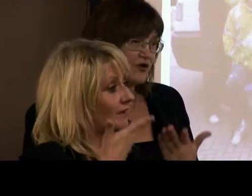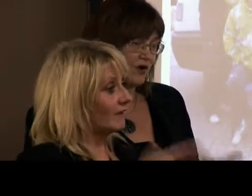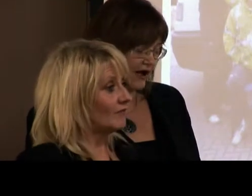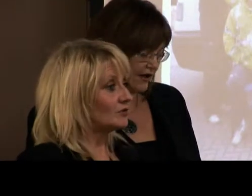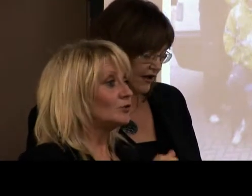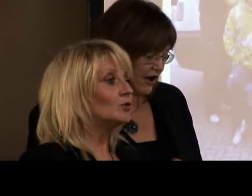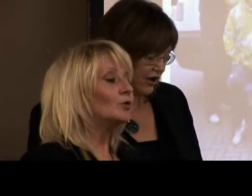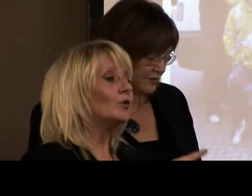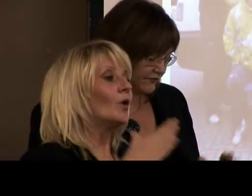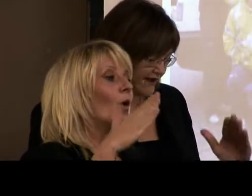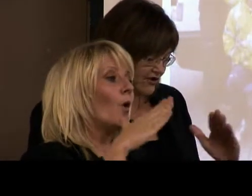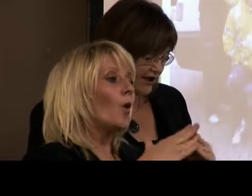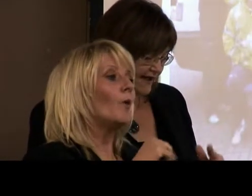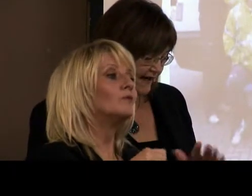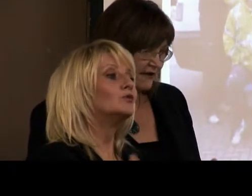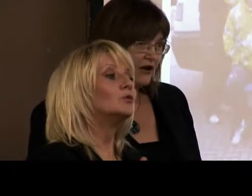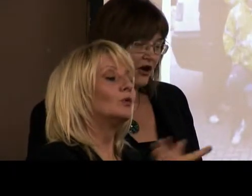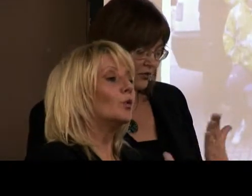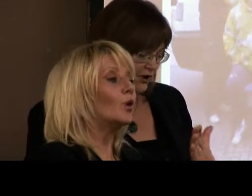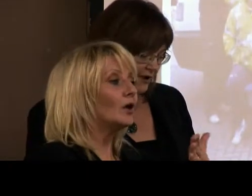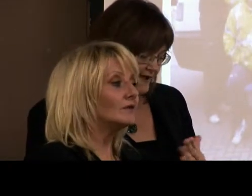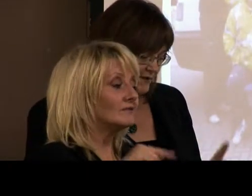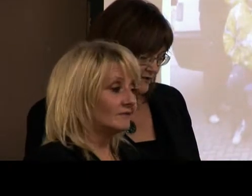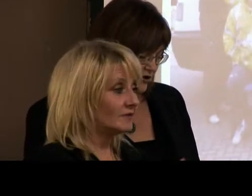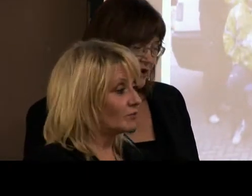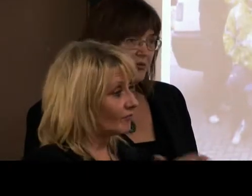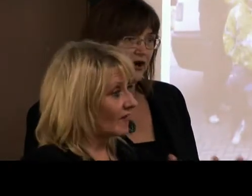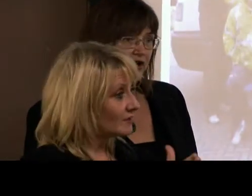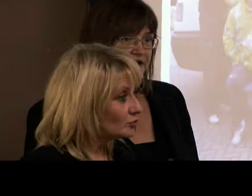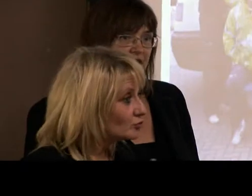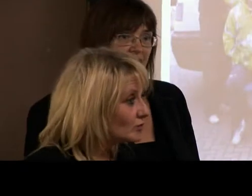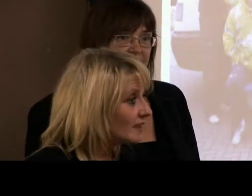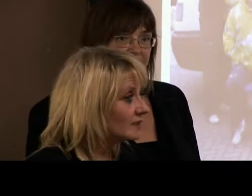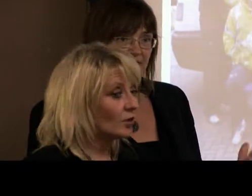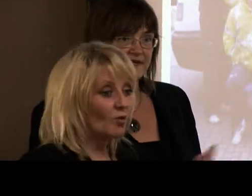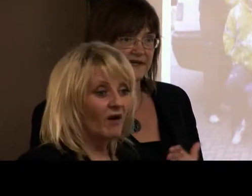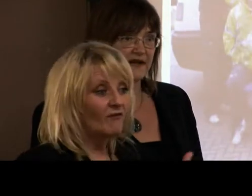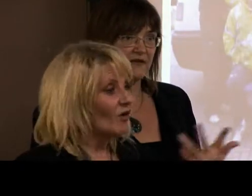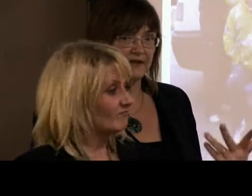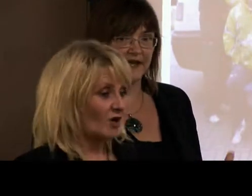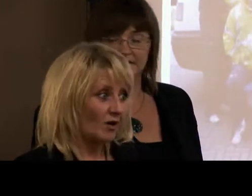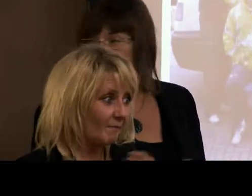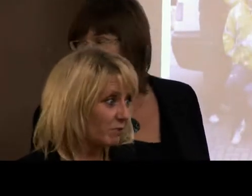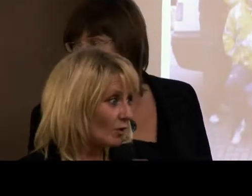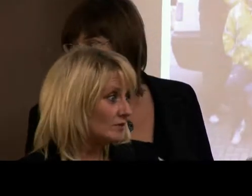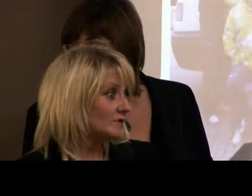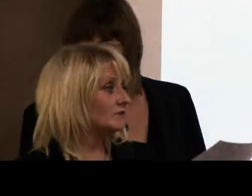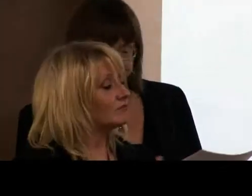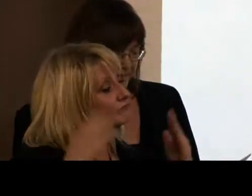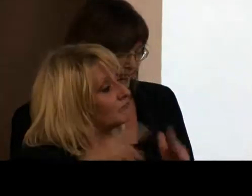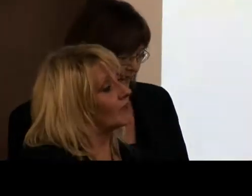Home to Work, who provides training, work placements for the unemployed and services for the elderly.